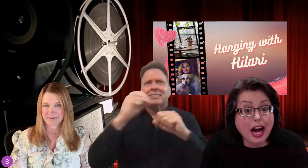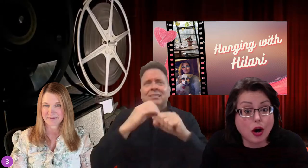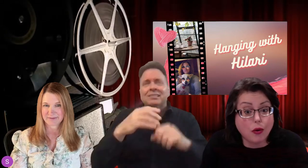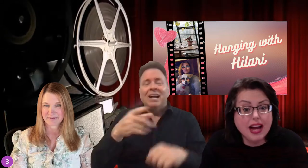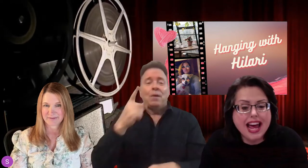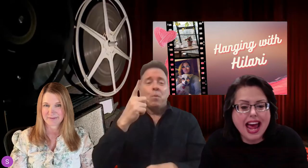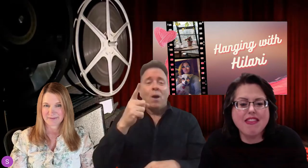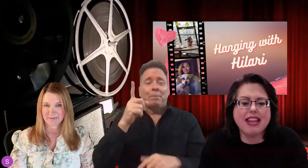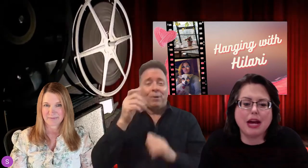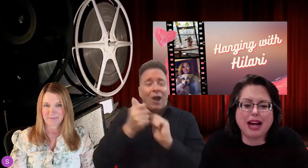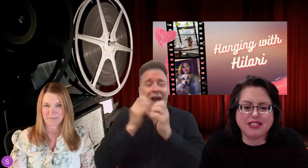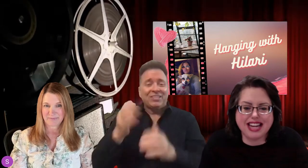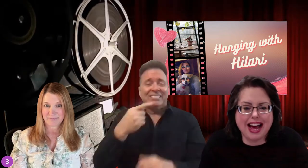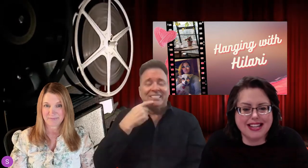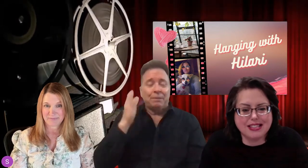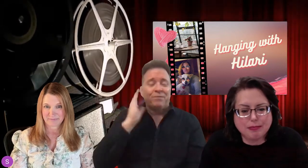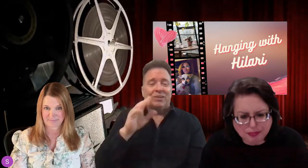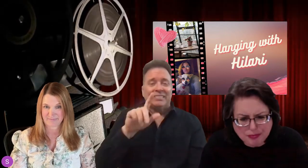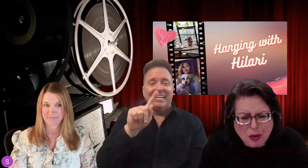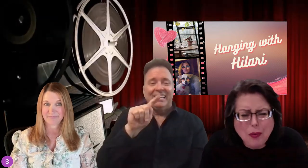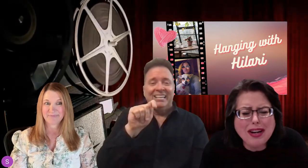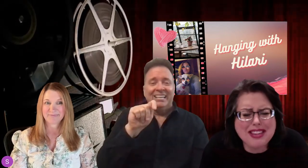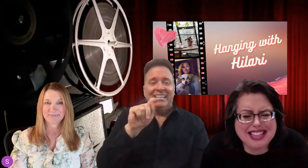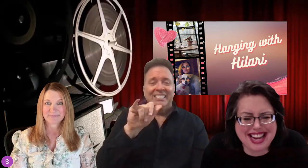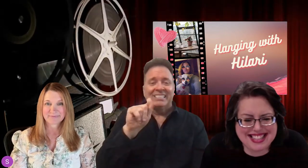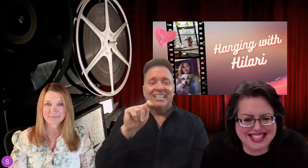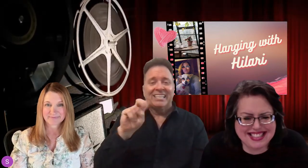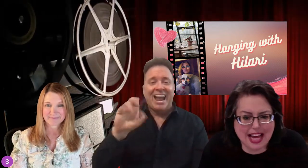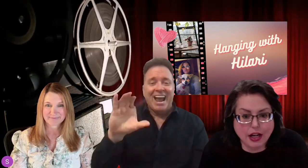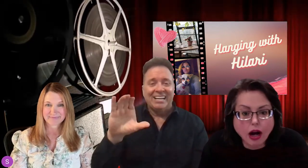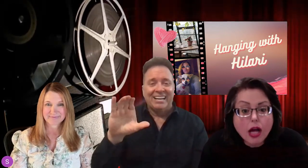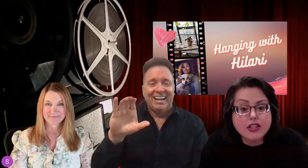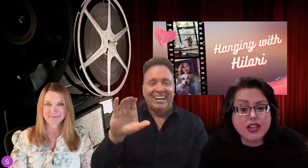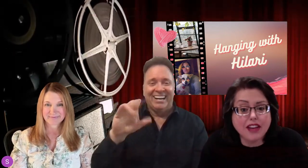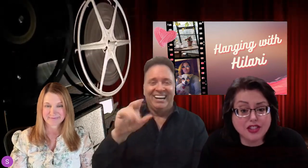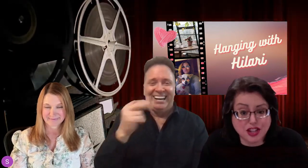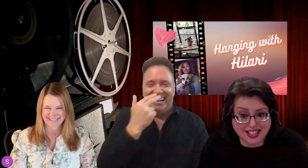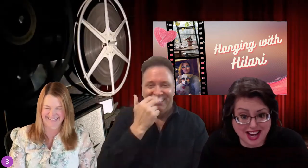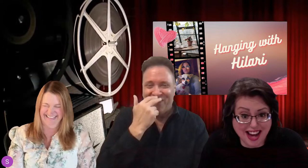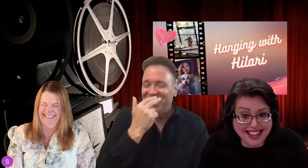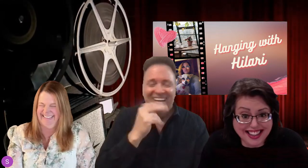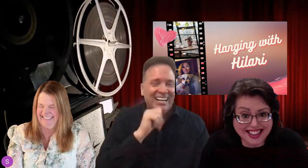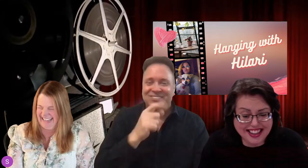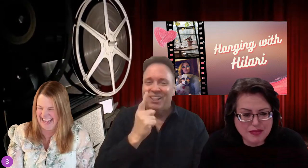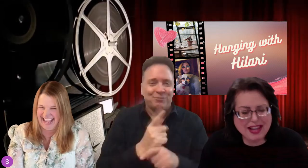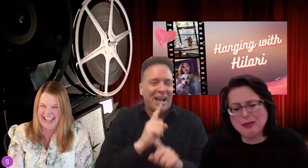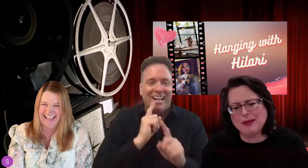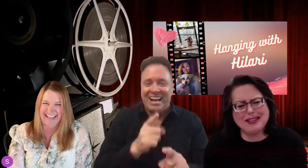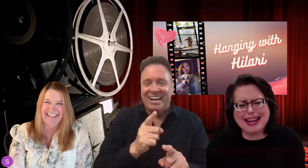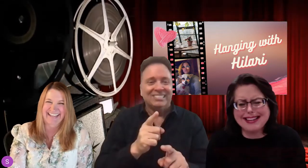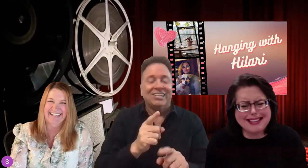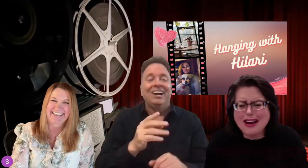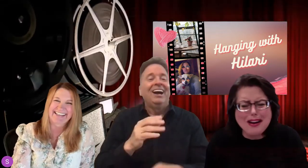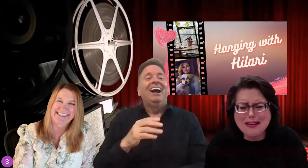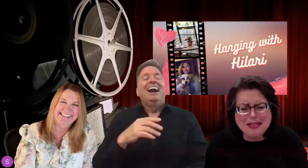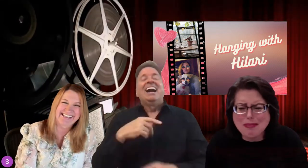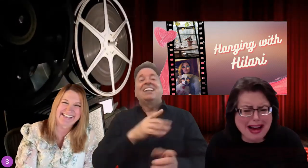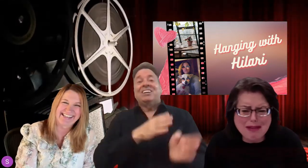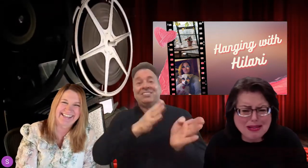How? And, then they would have to guess. One of the contestants said, is that the Titanic? And, were like, no, the Bible